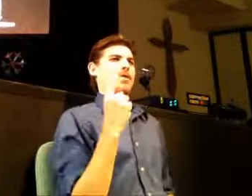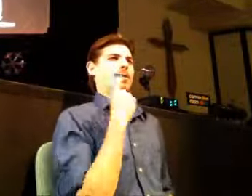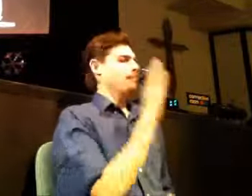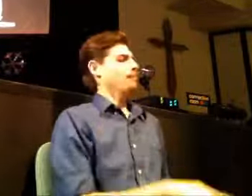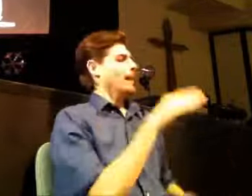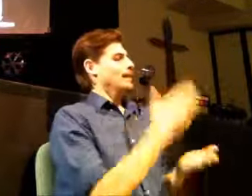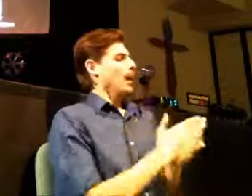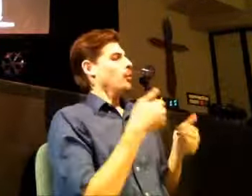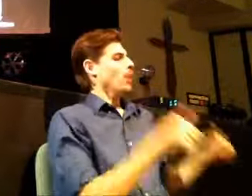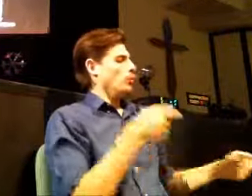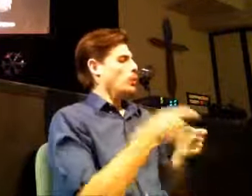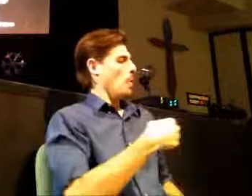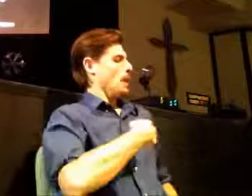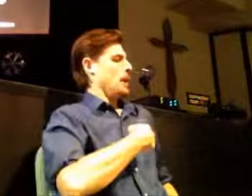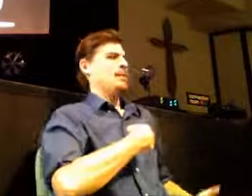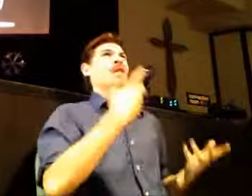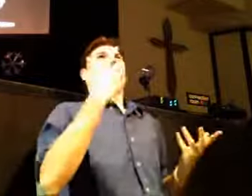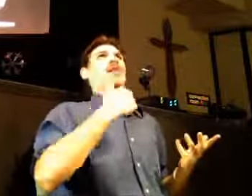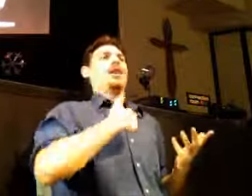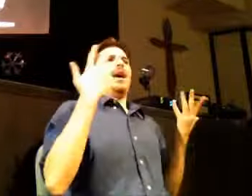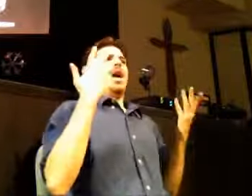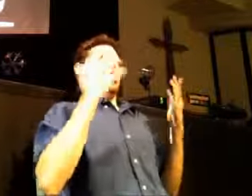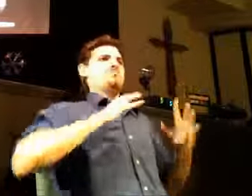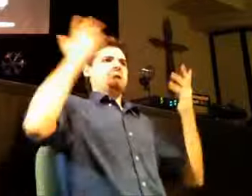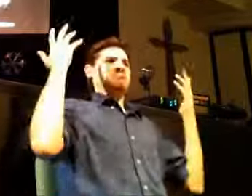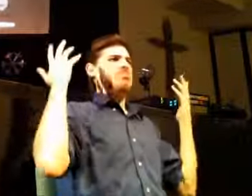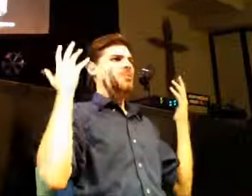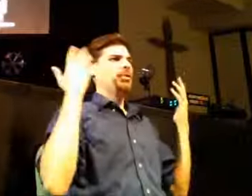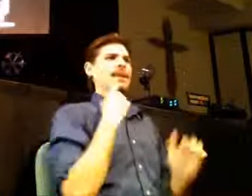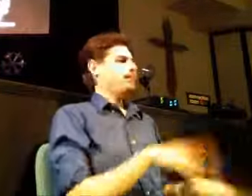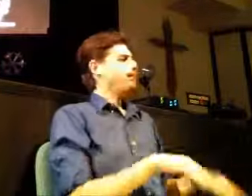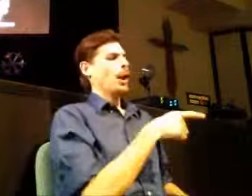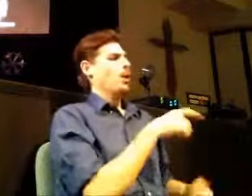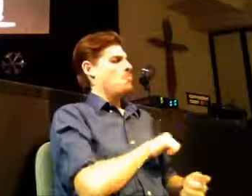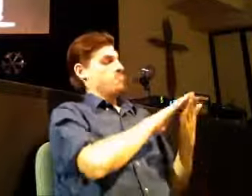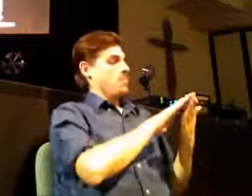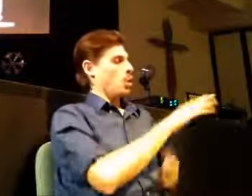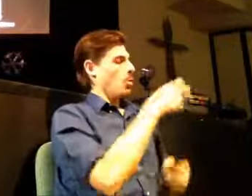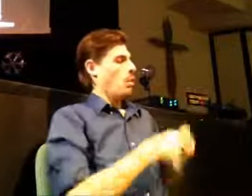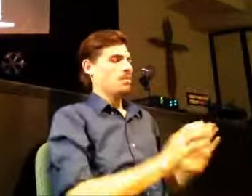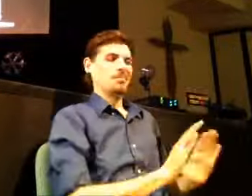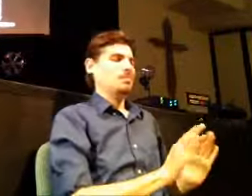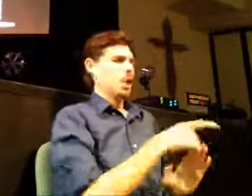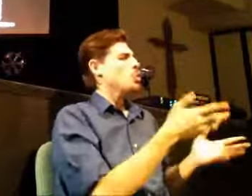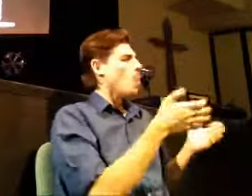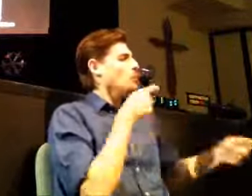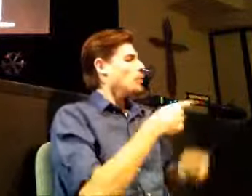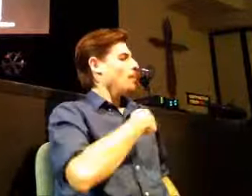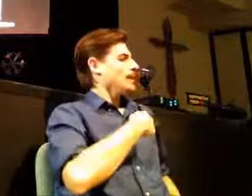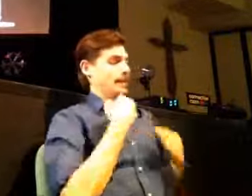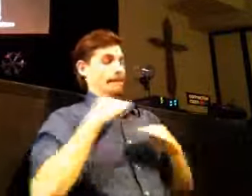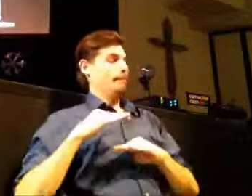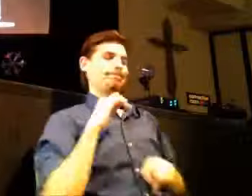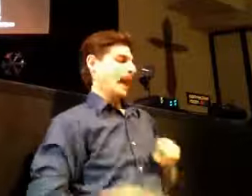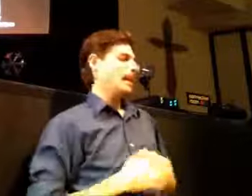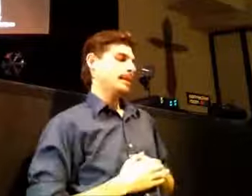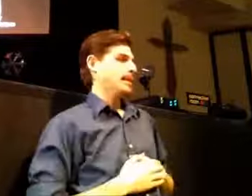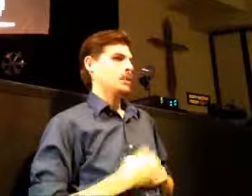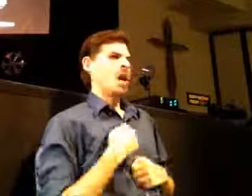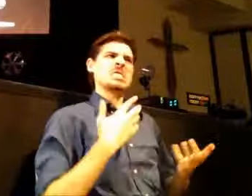to control me. And I'm like, I just want to answer. And I realized God was saying, Lynn, you're coming up this problem, and what you're really wanting is to try and control me and you can't put me in a box. I'm not that kind of guy. And I was just kind